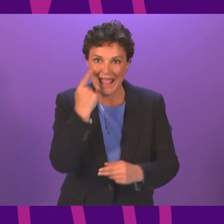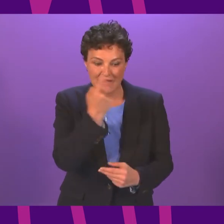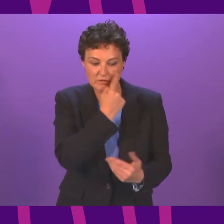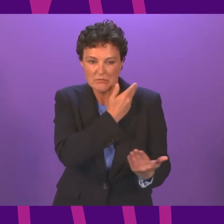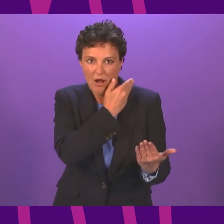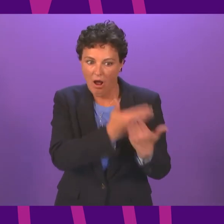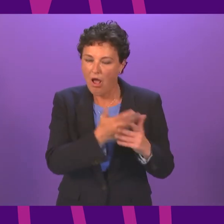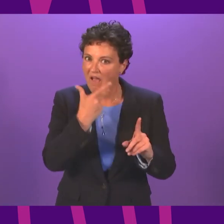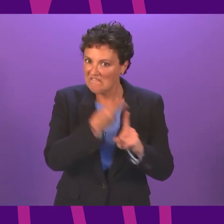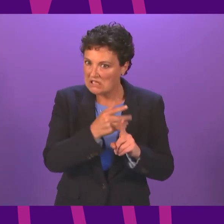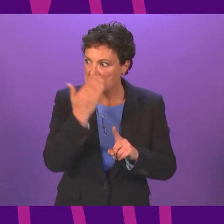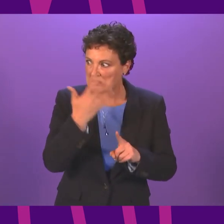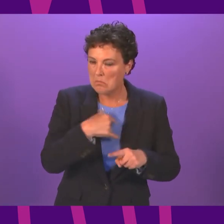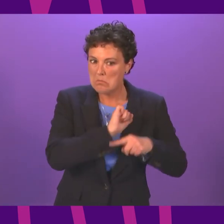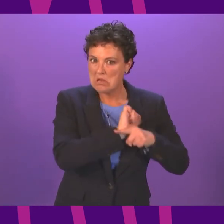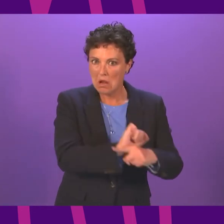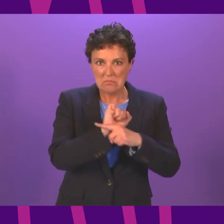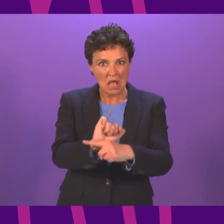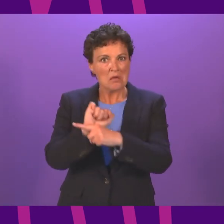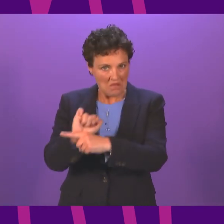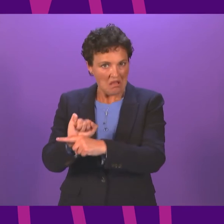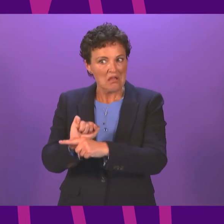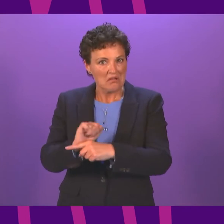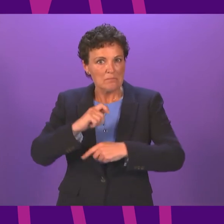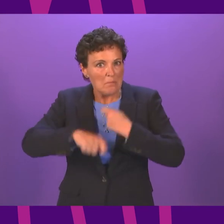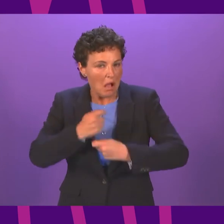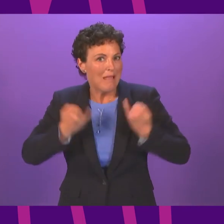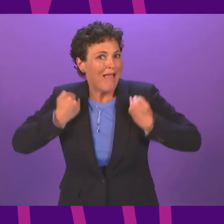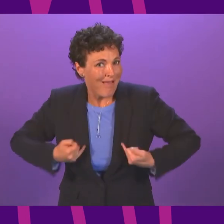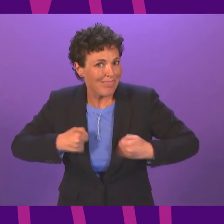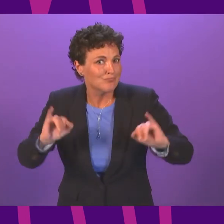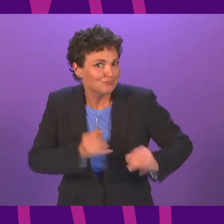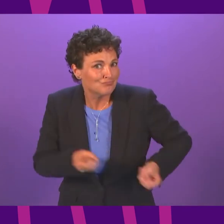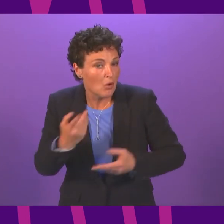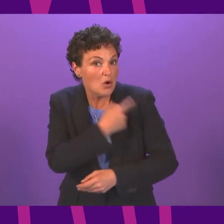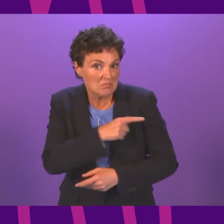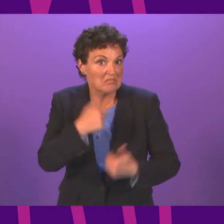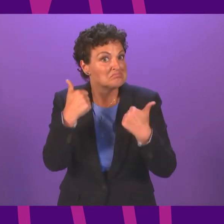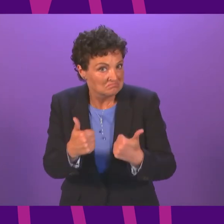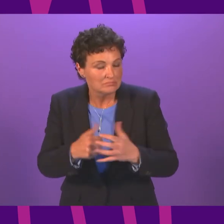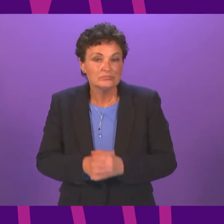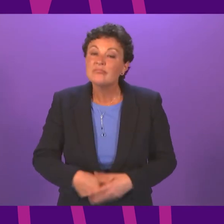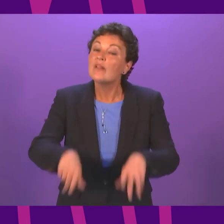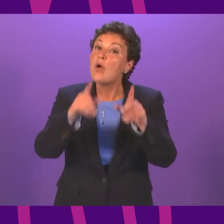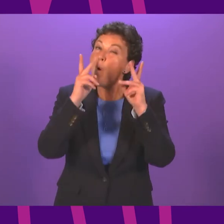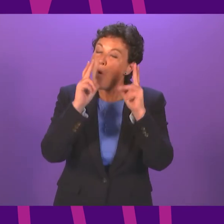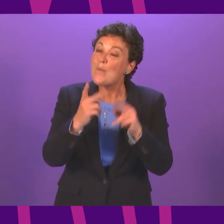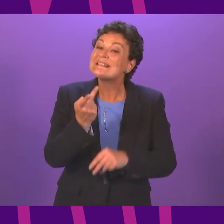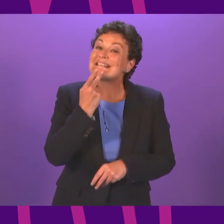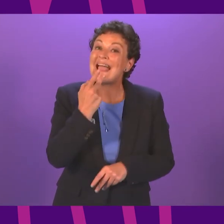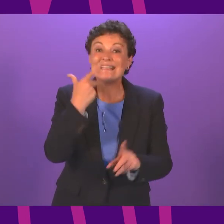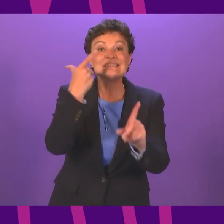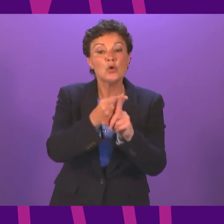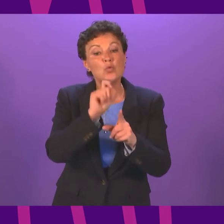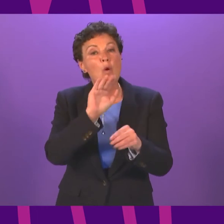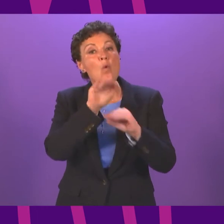vaccination is protecting more and more people from serious health impacts. I mentioned earlier that we expect to have completed second doses for all